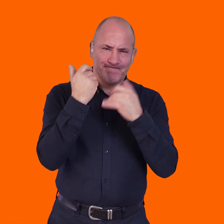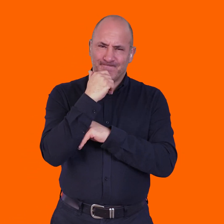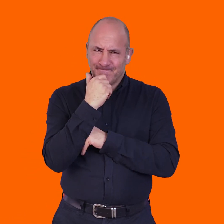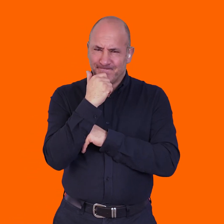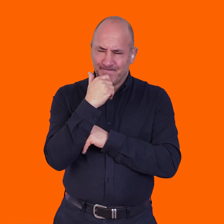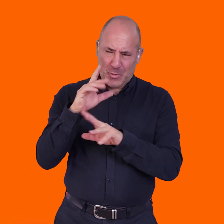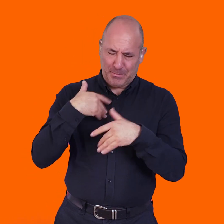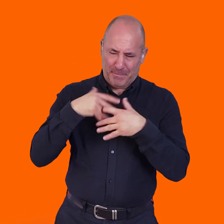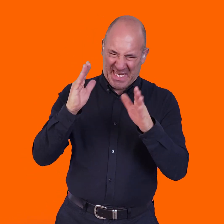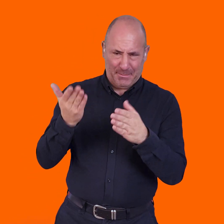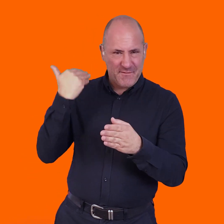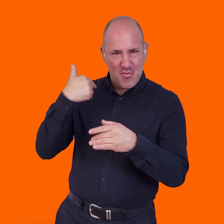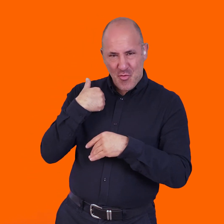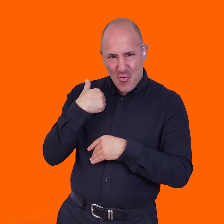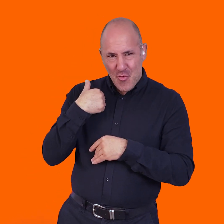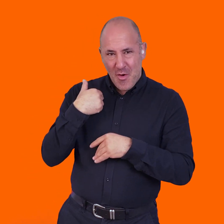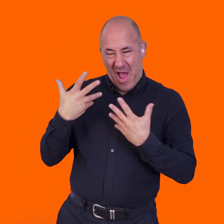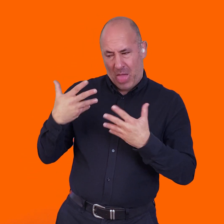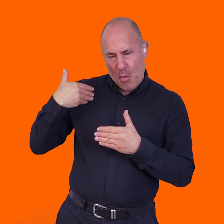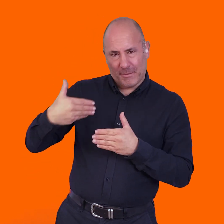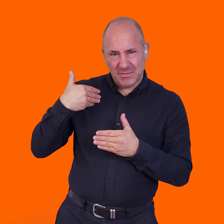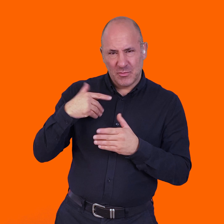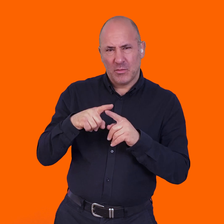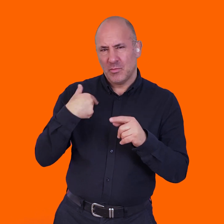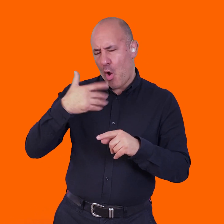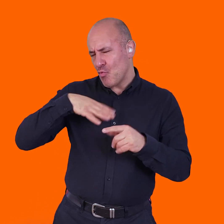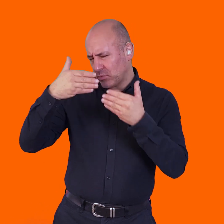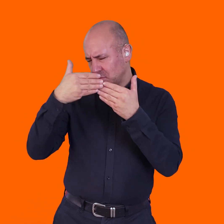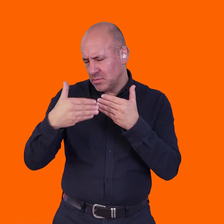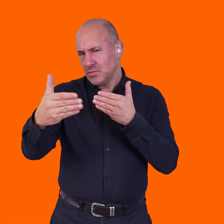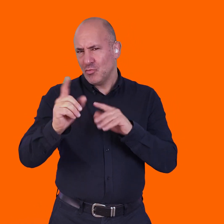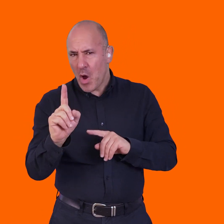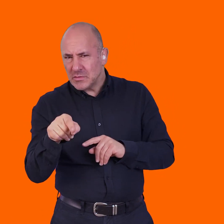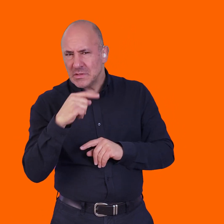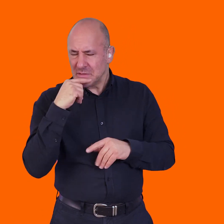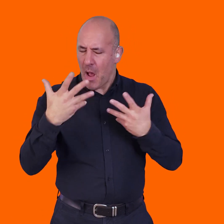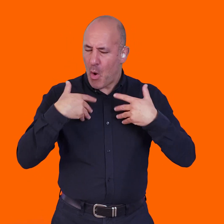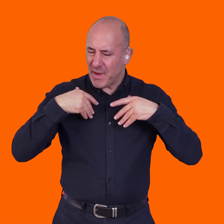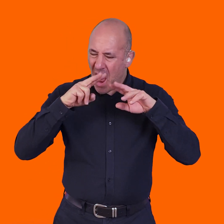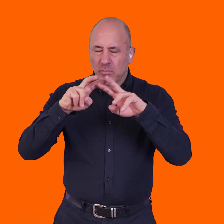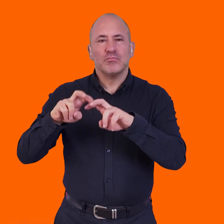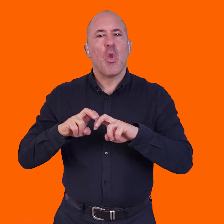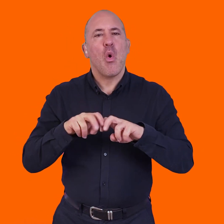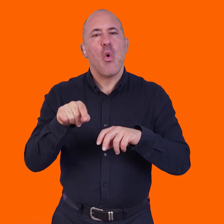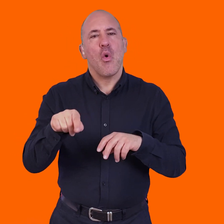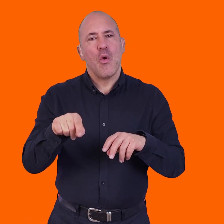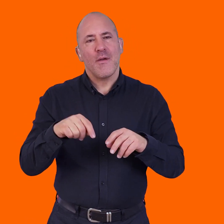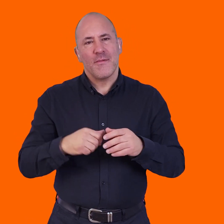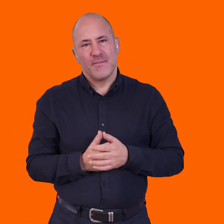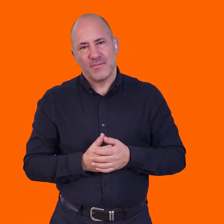actually the work that I've made, and the work that I'm making, and the work that I want to make, because that's what I'm exploring at the